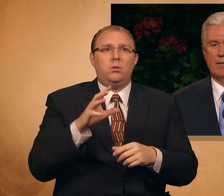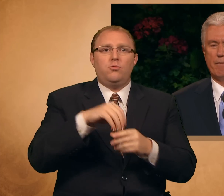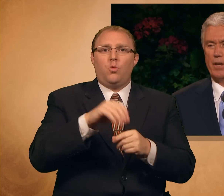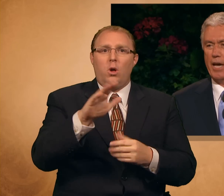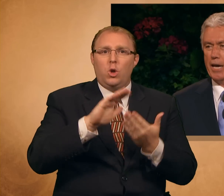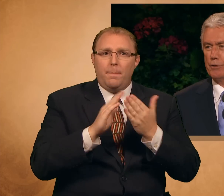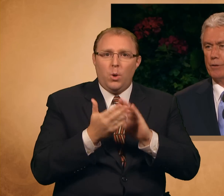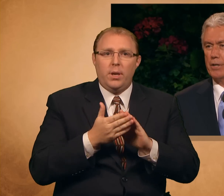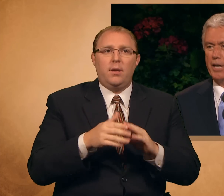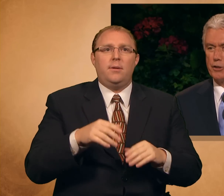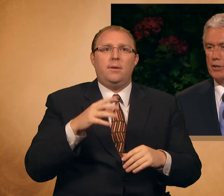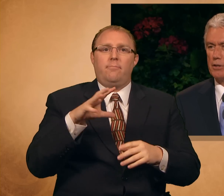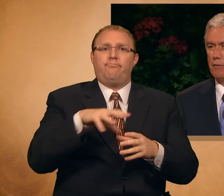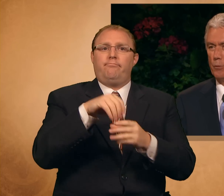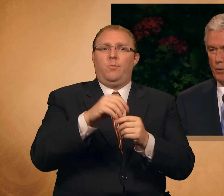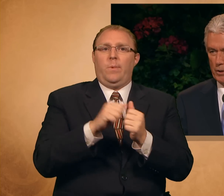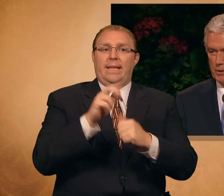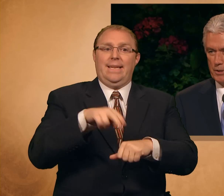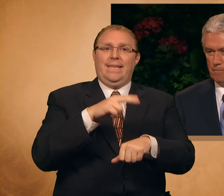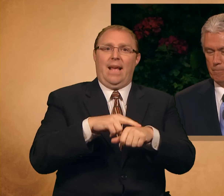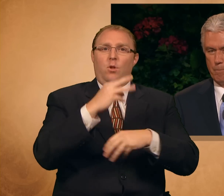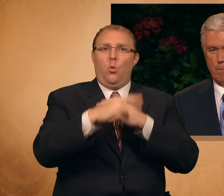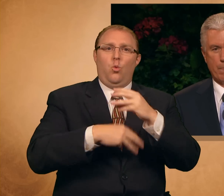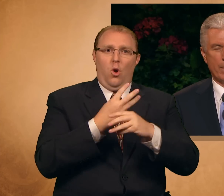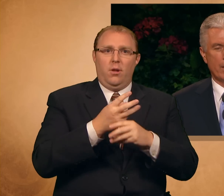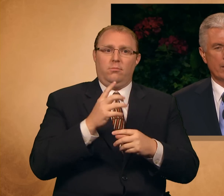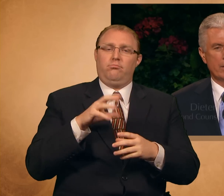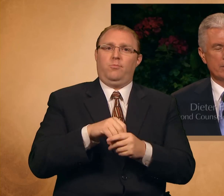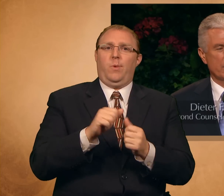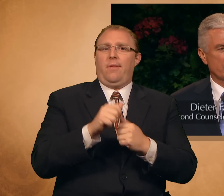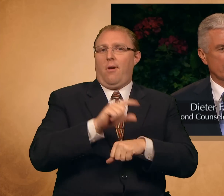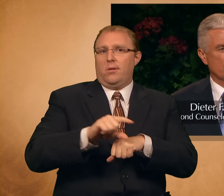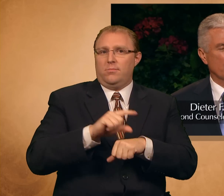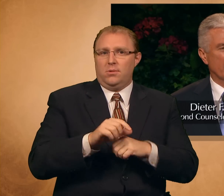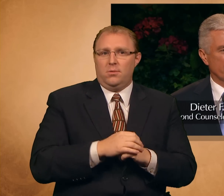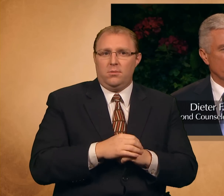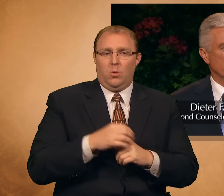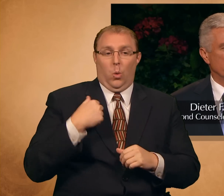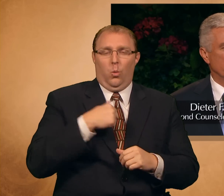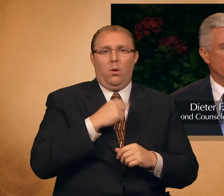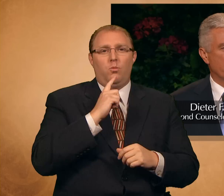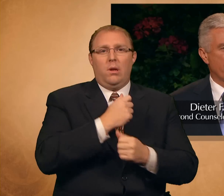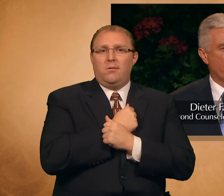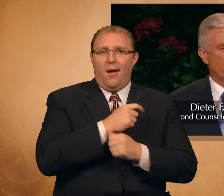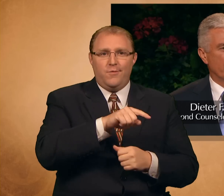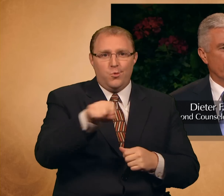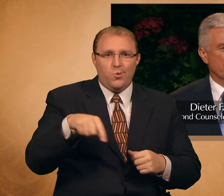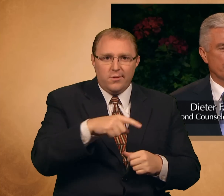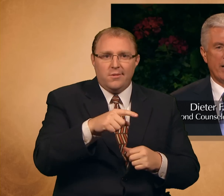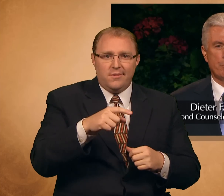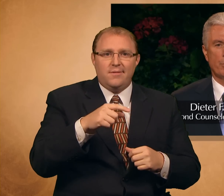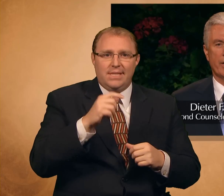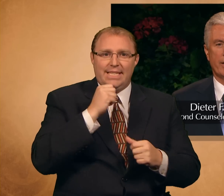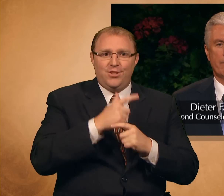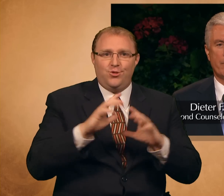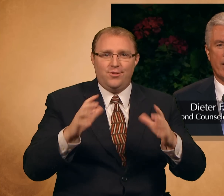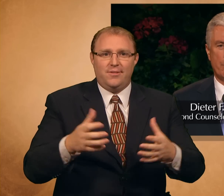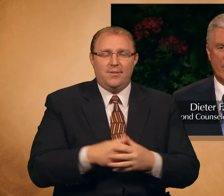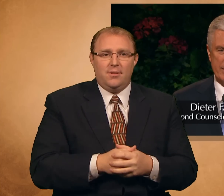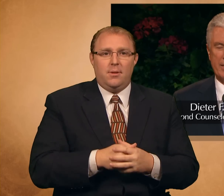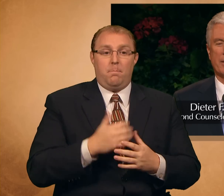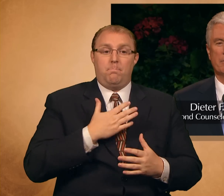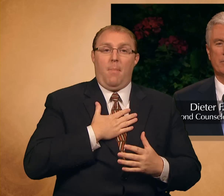and to the nations of the world. Sisters, we love you. It is my prayer